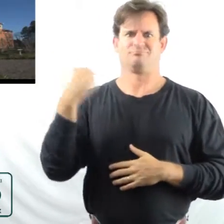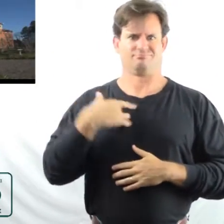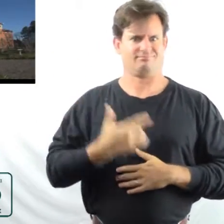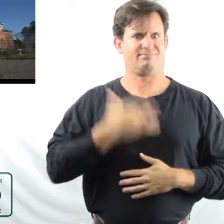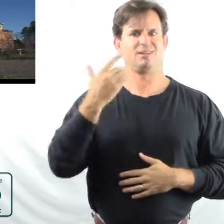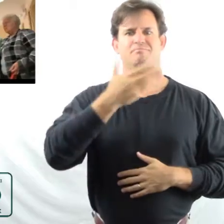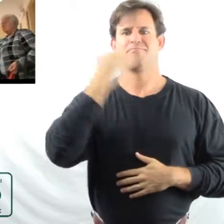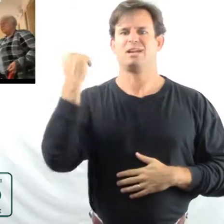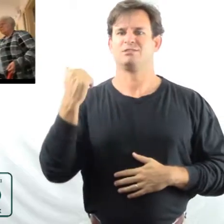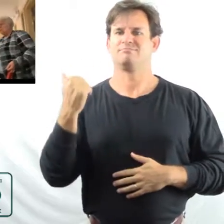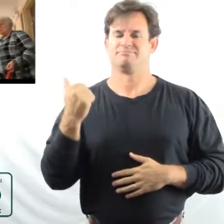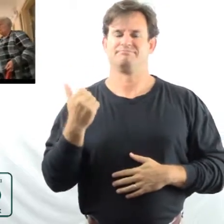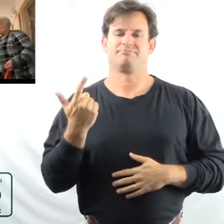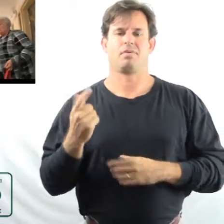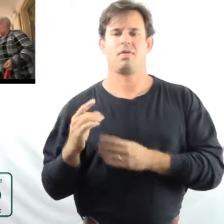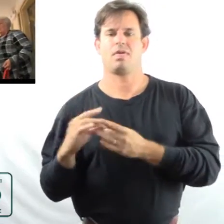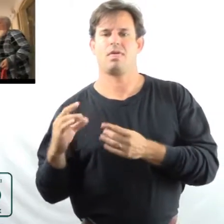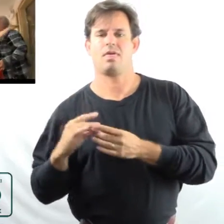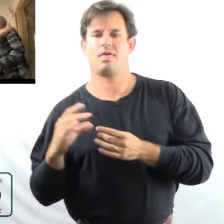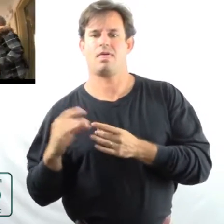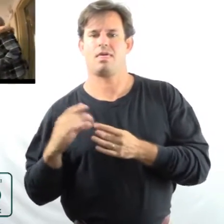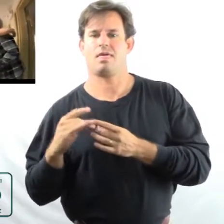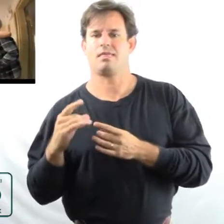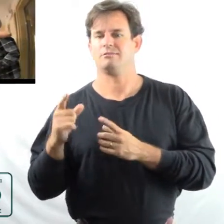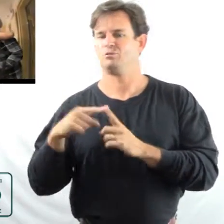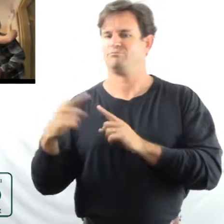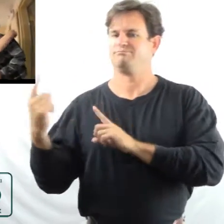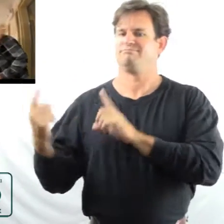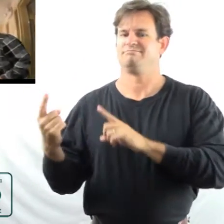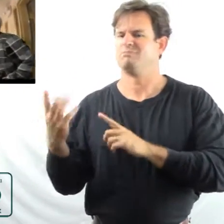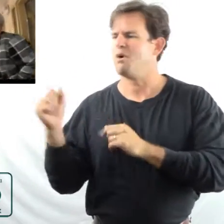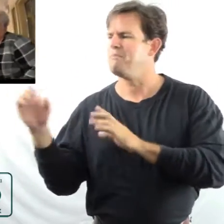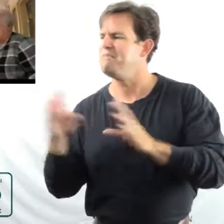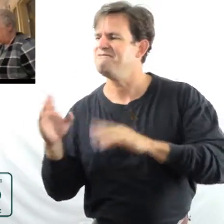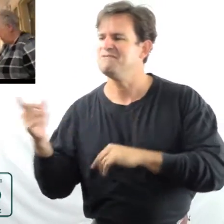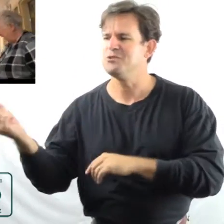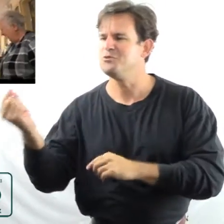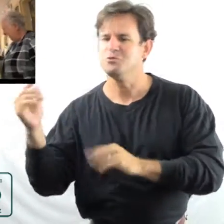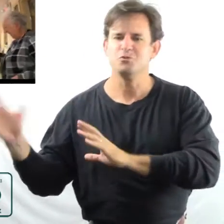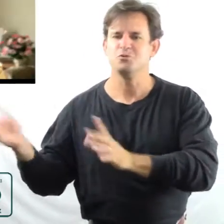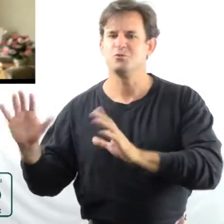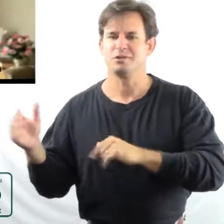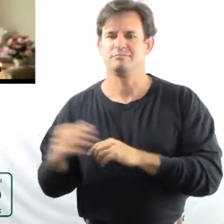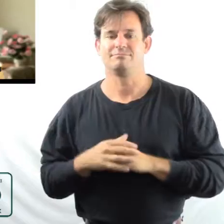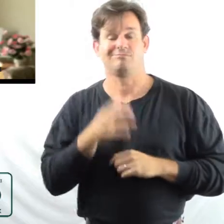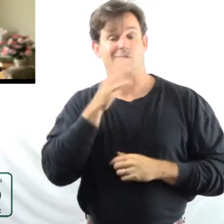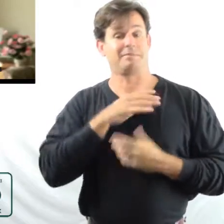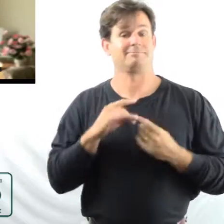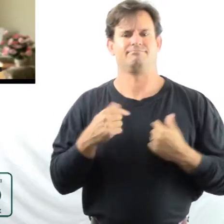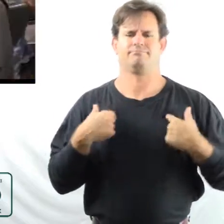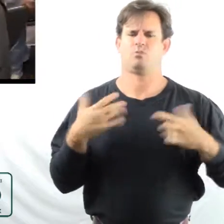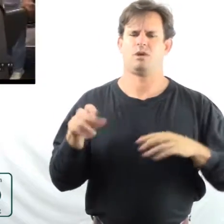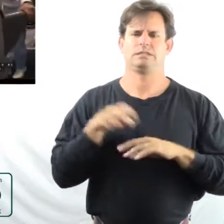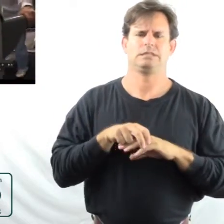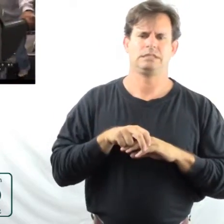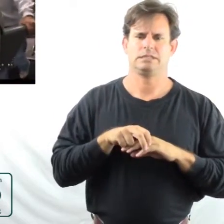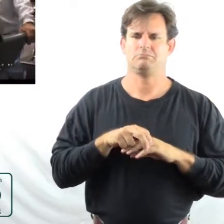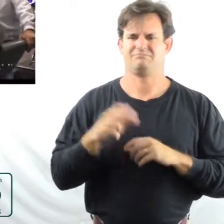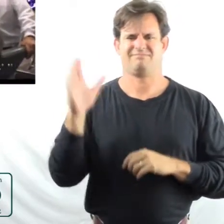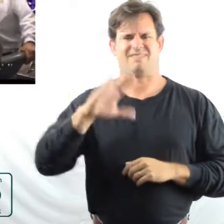I want you to behave. I'm proud. I want to be doing. I don't want to sit here. I never thought I would be the